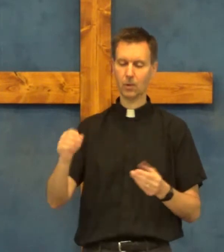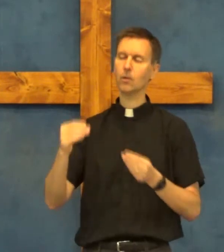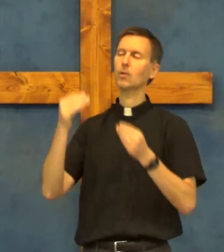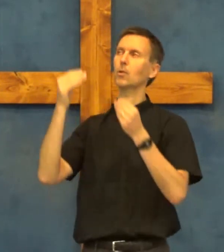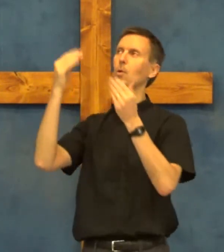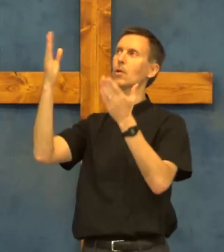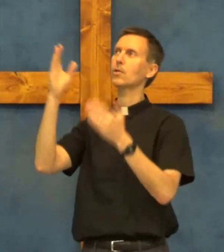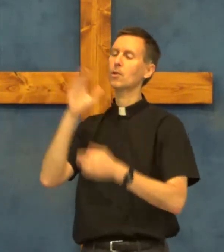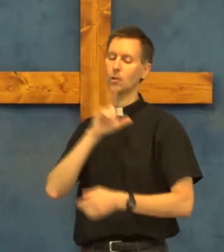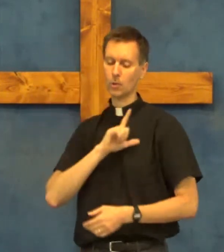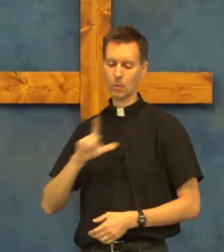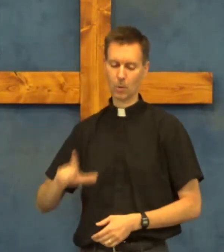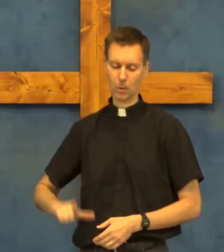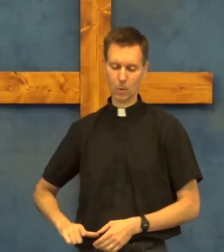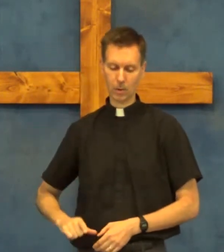glory to you oh lord